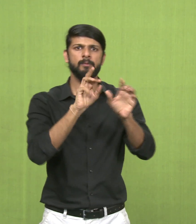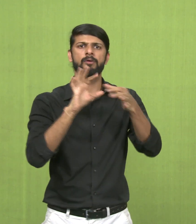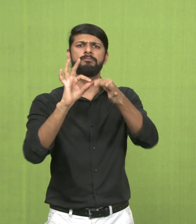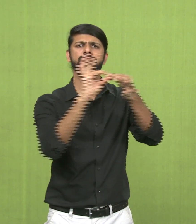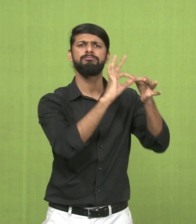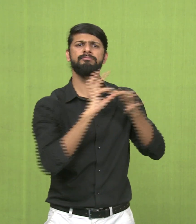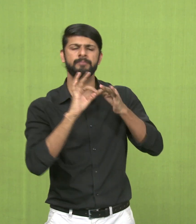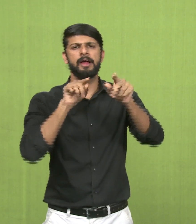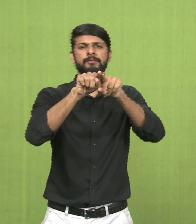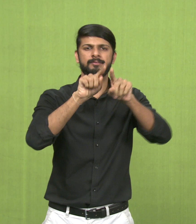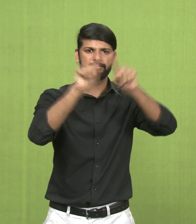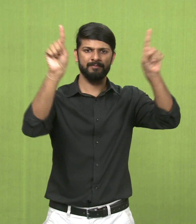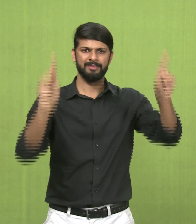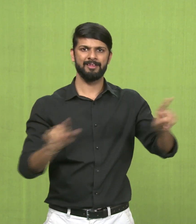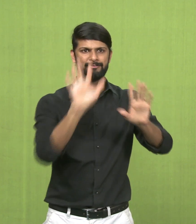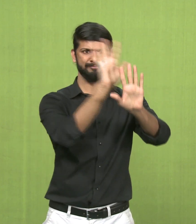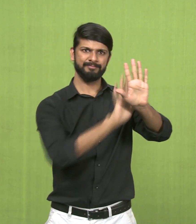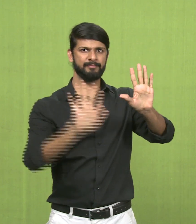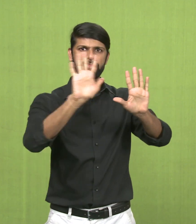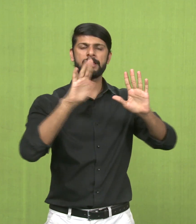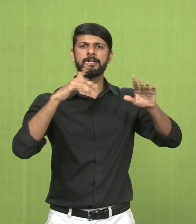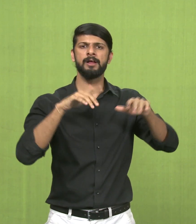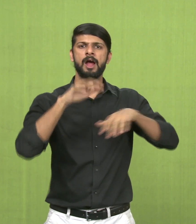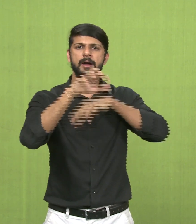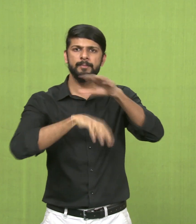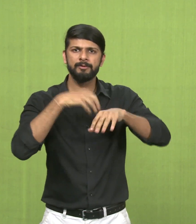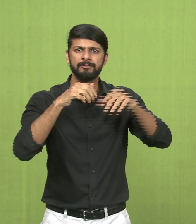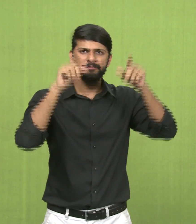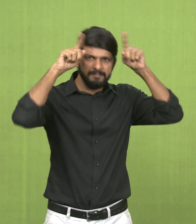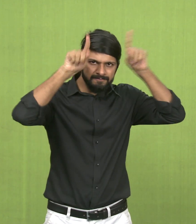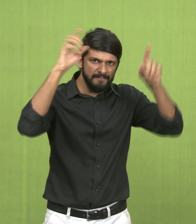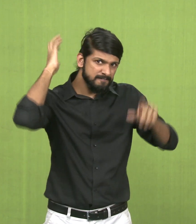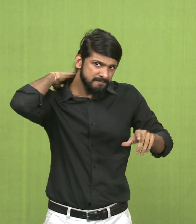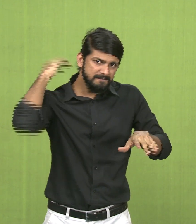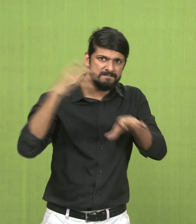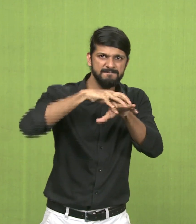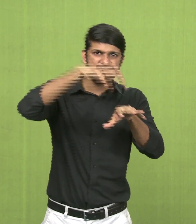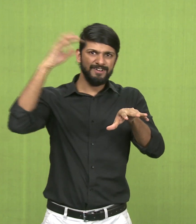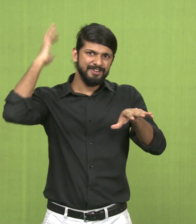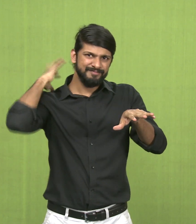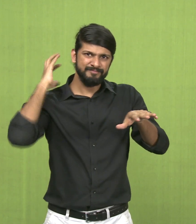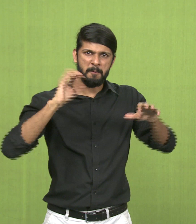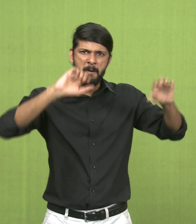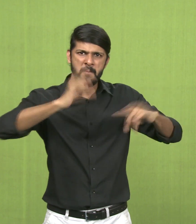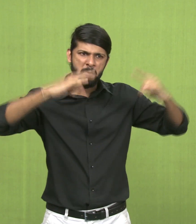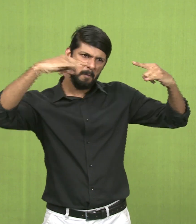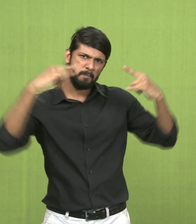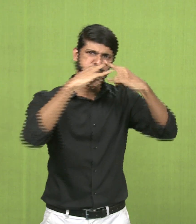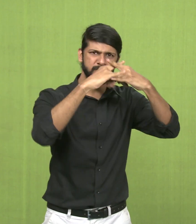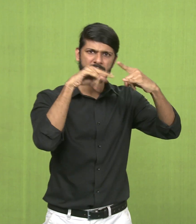First, have unity. In a work of art, this work in front of you, which we